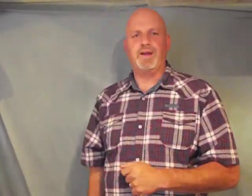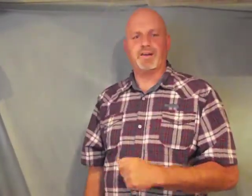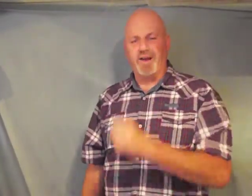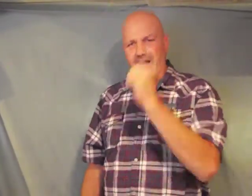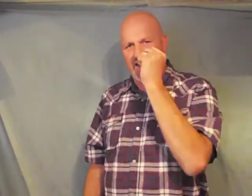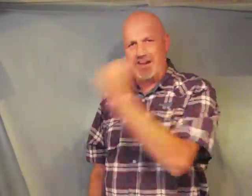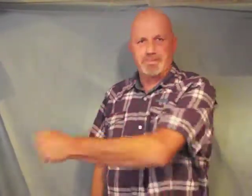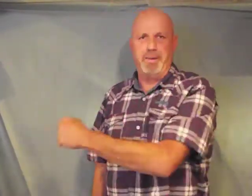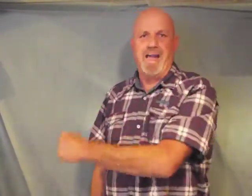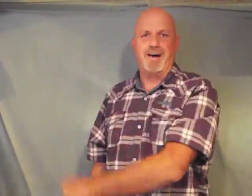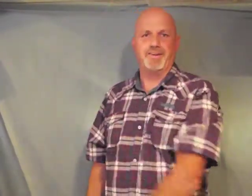agree he is bound